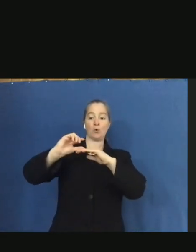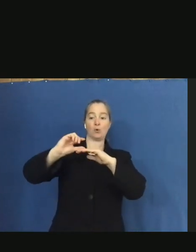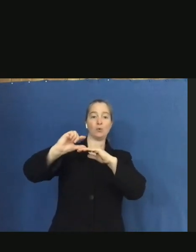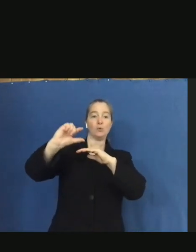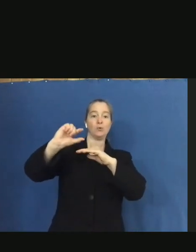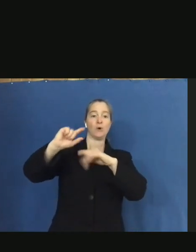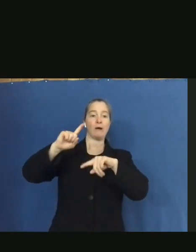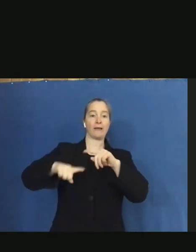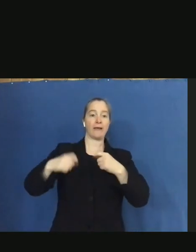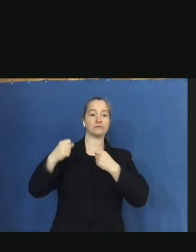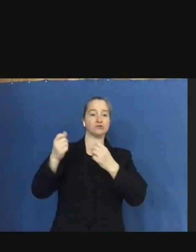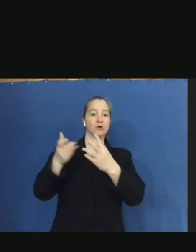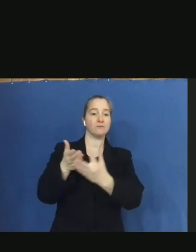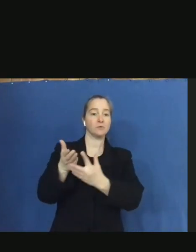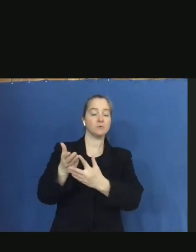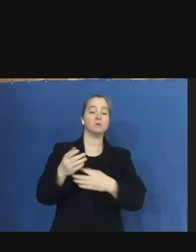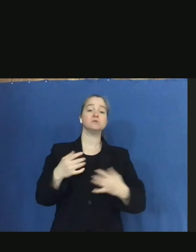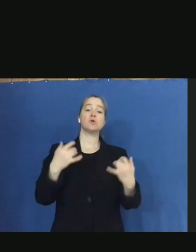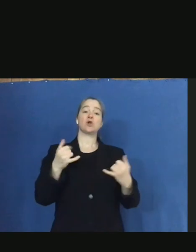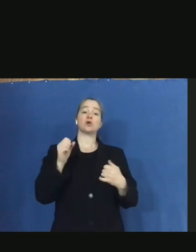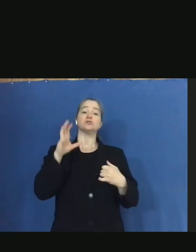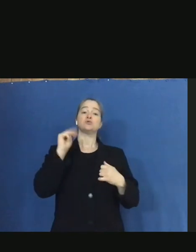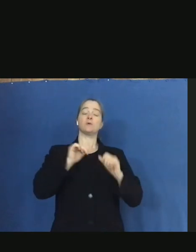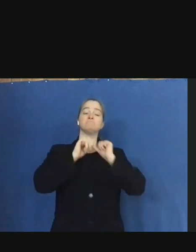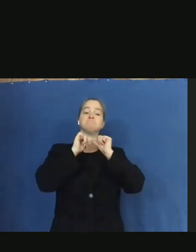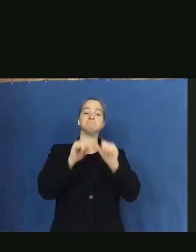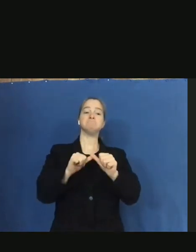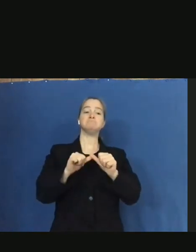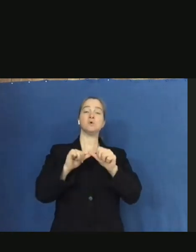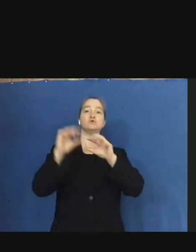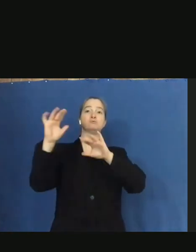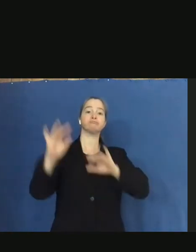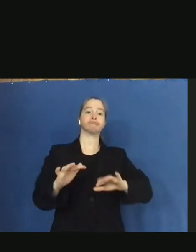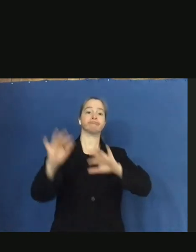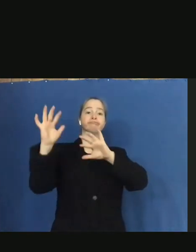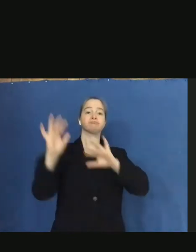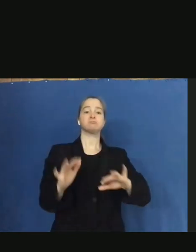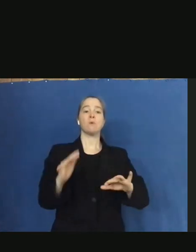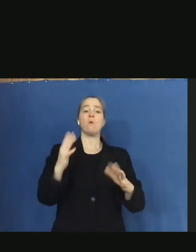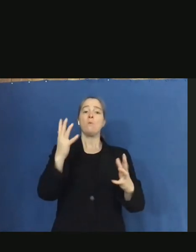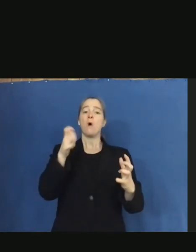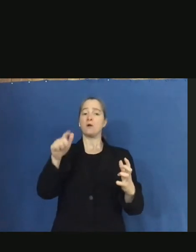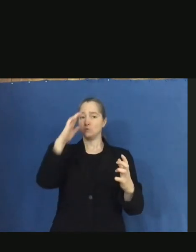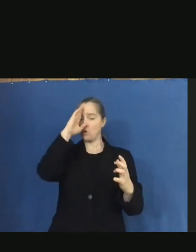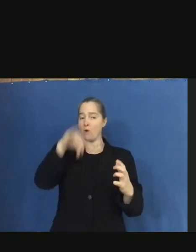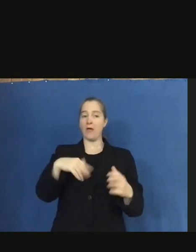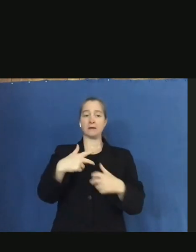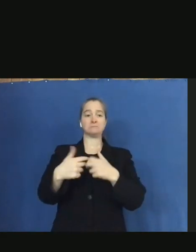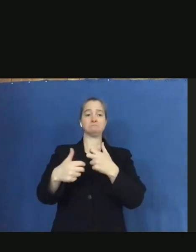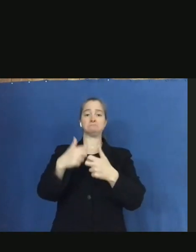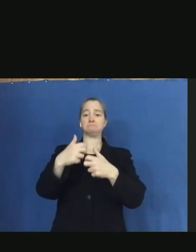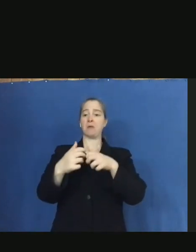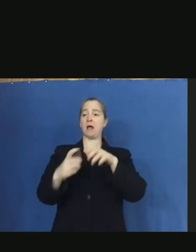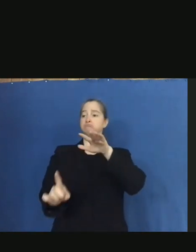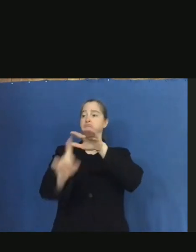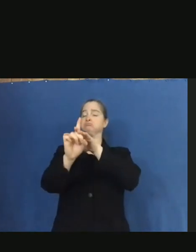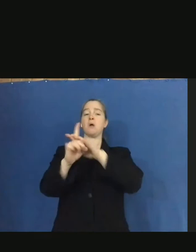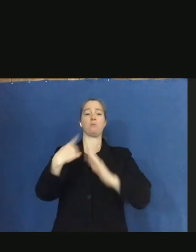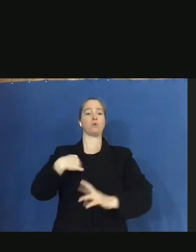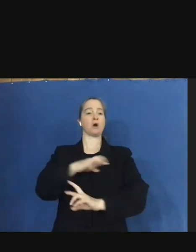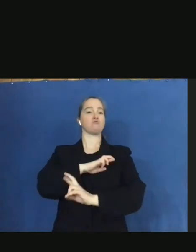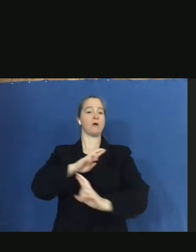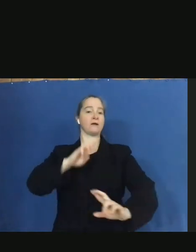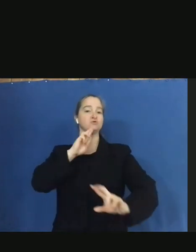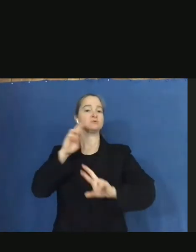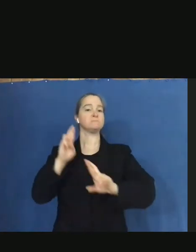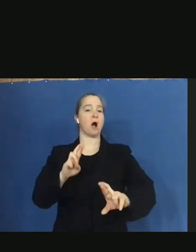current storm continues to evolve, we want everyone to know that we are prepared to respond to any situation that may arise. We also ask that everyone avoid